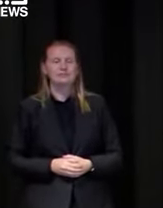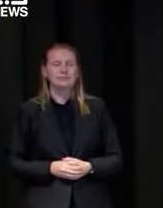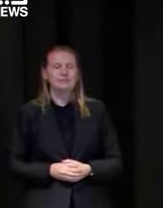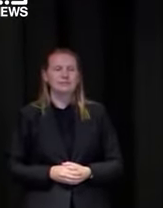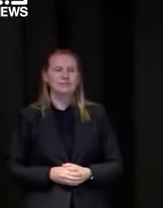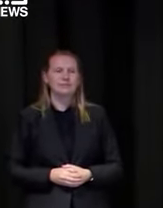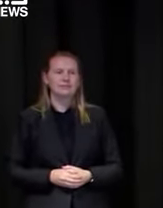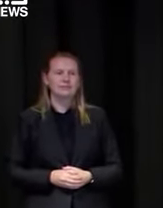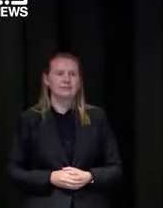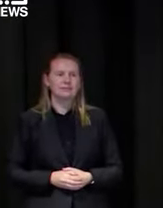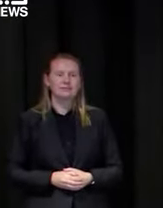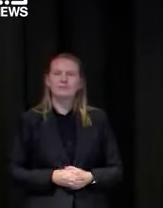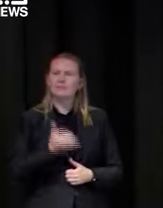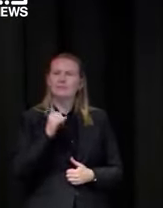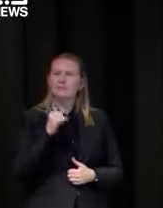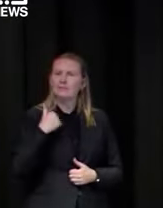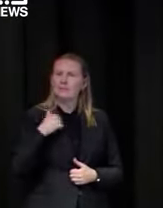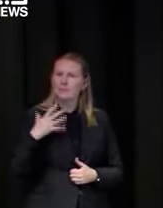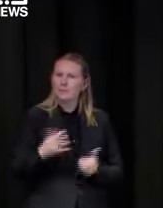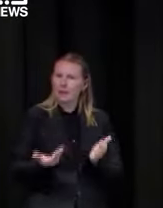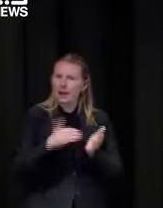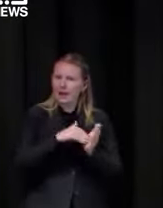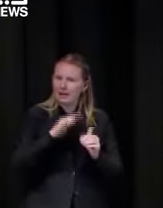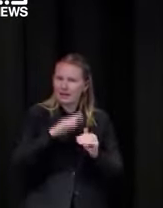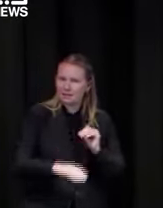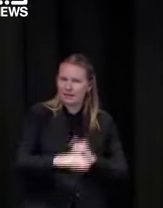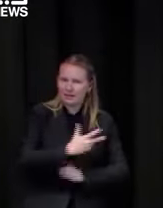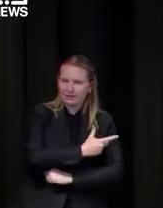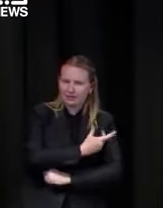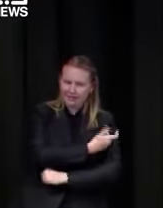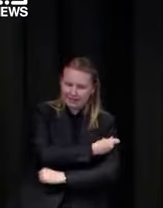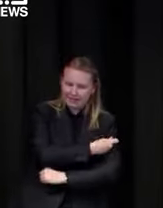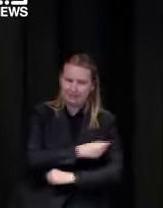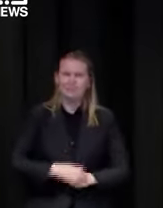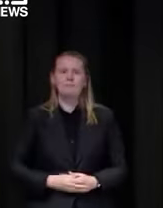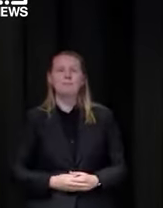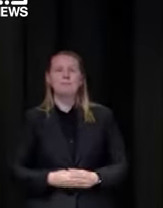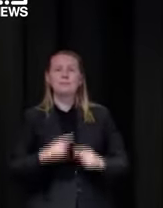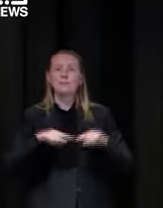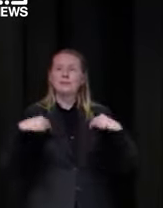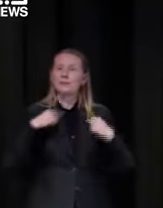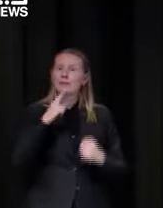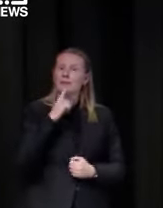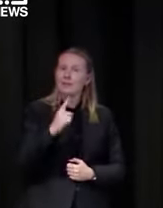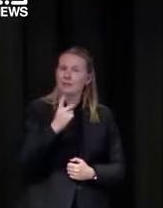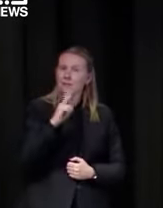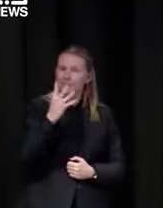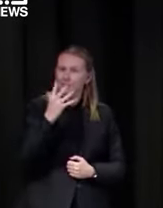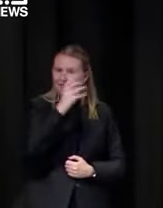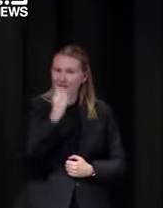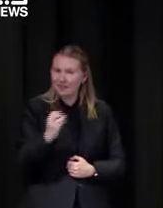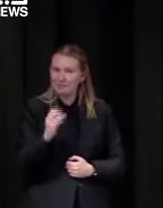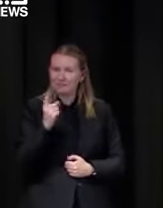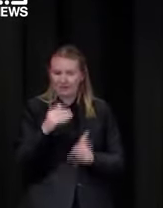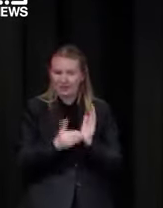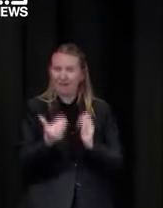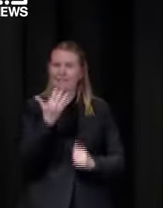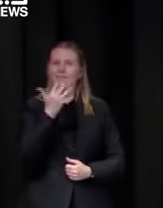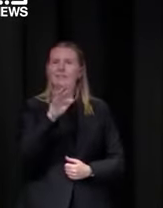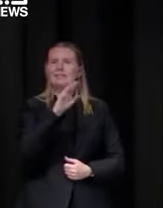i might just pick up on jerome's point in relation to vaccinations as well we had said we'd do 25 percent we've in fact done 50 percent